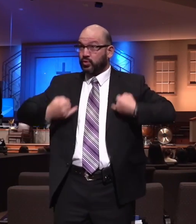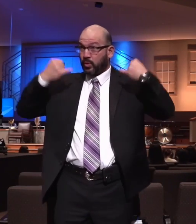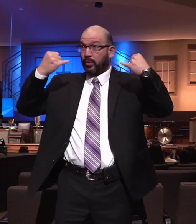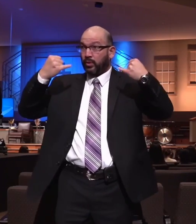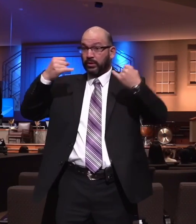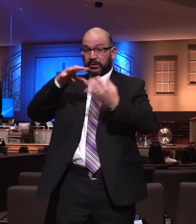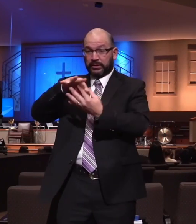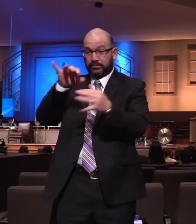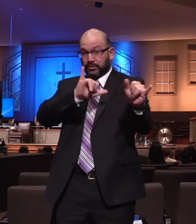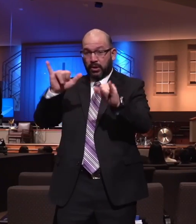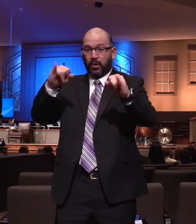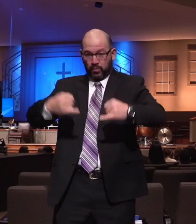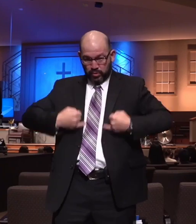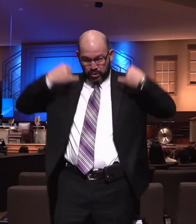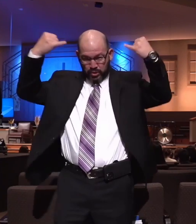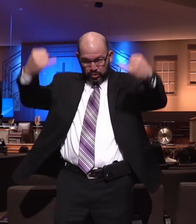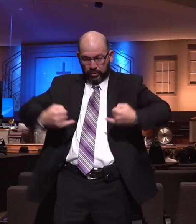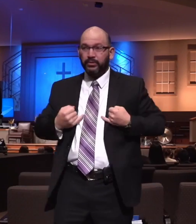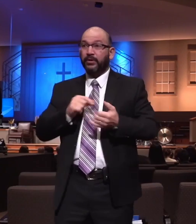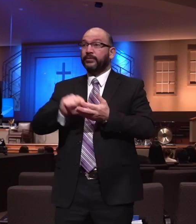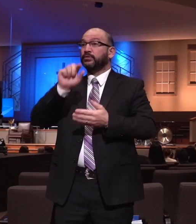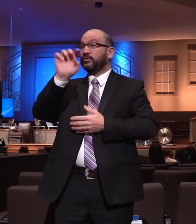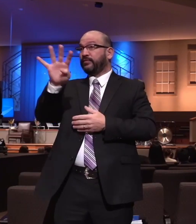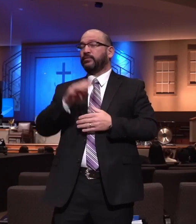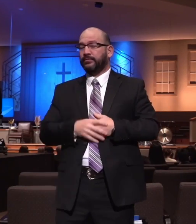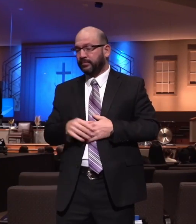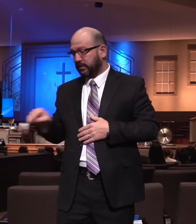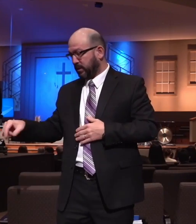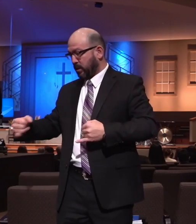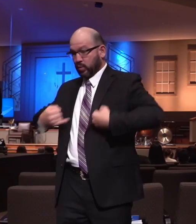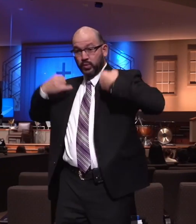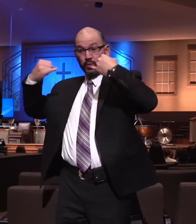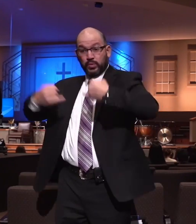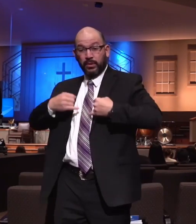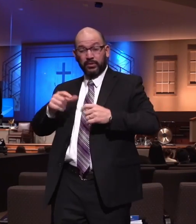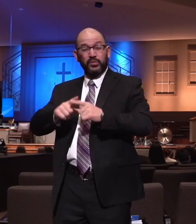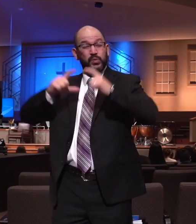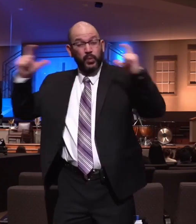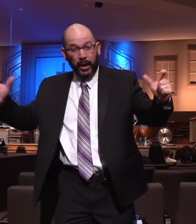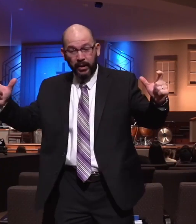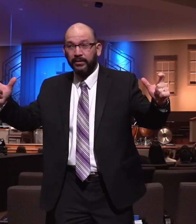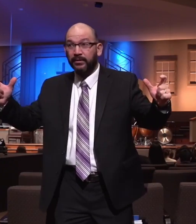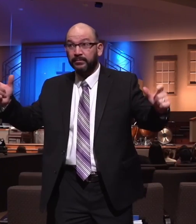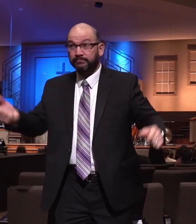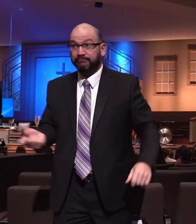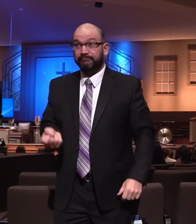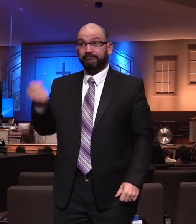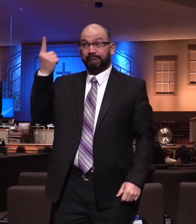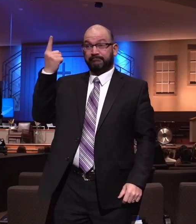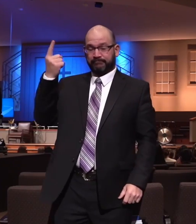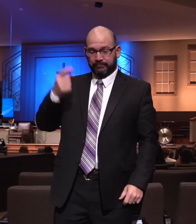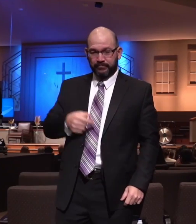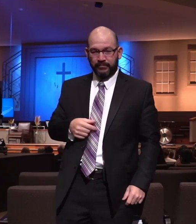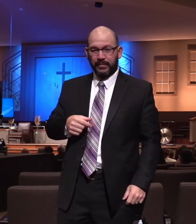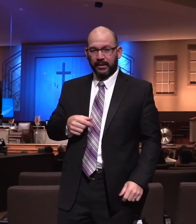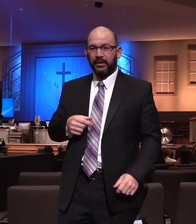Spiritual rejoicing. In verse number four, I rejoiced greatly. Do you understand that there are different kinds of